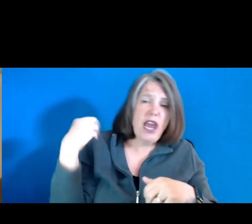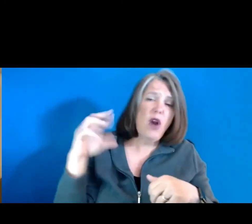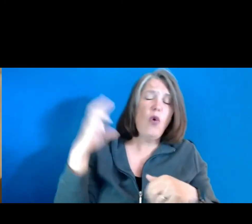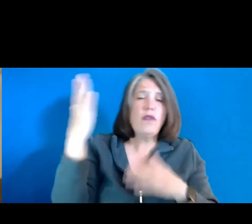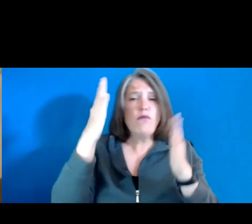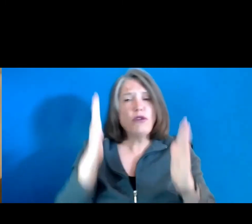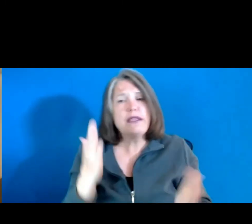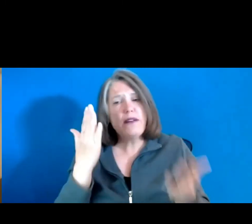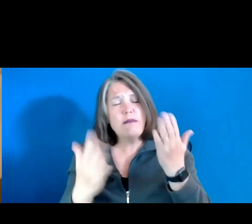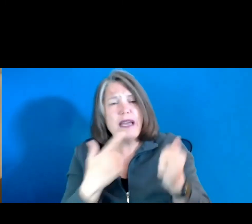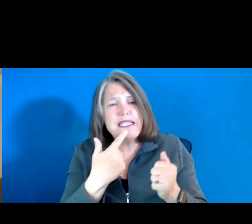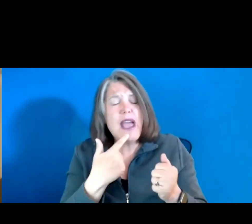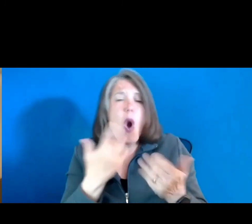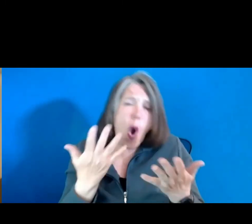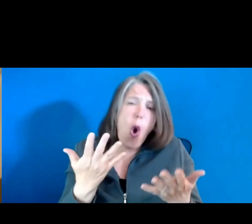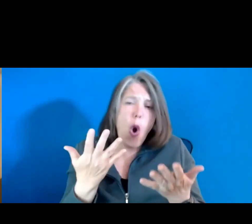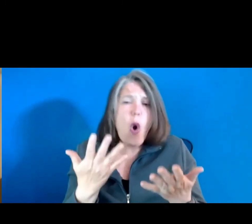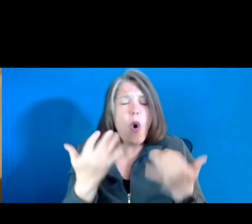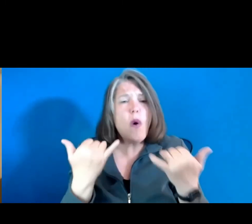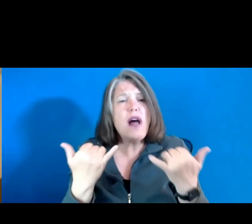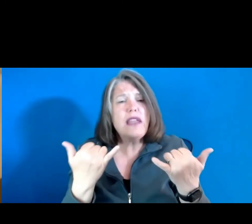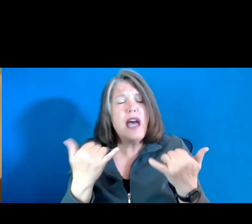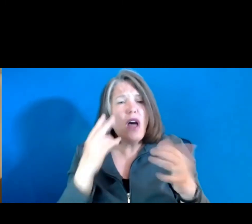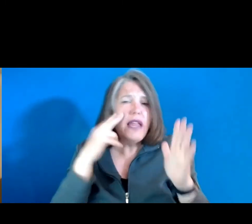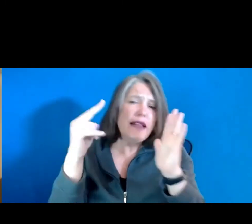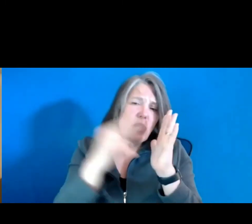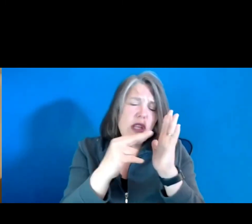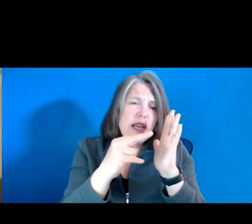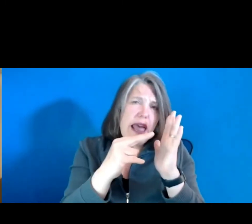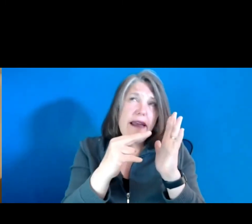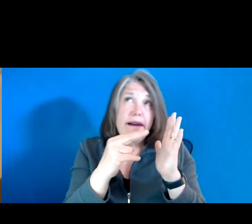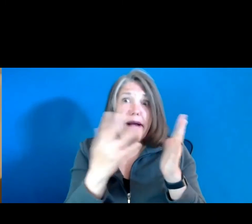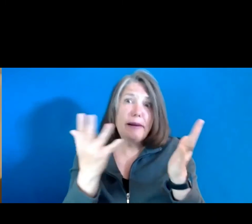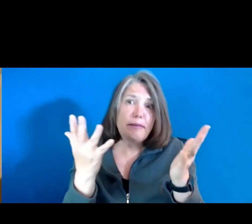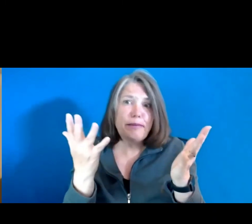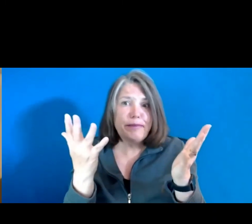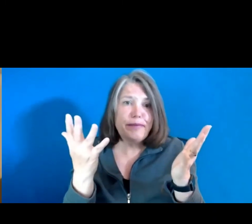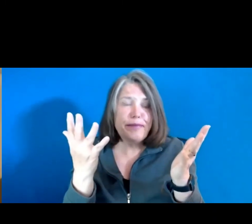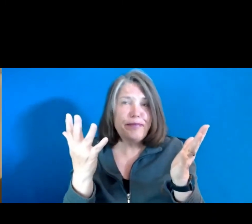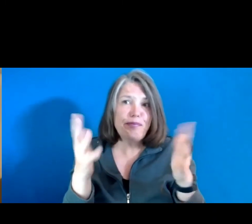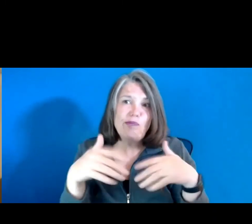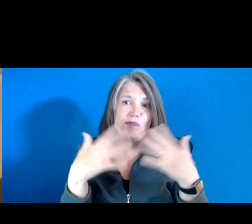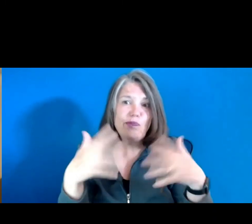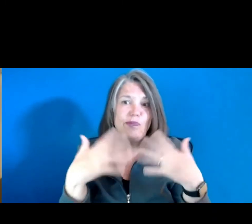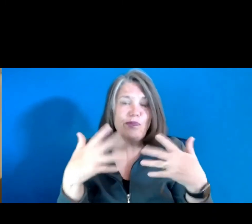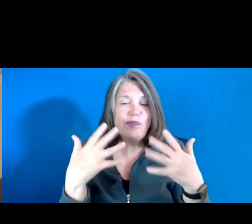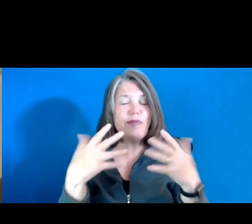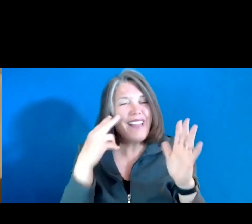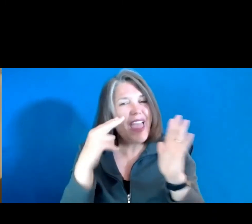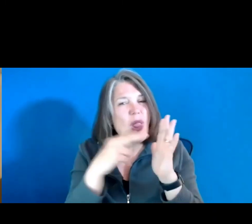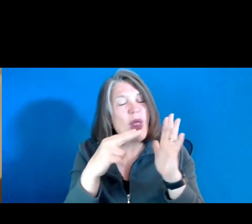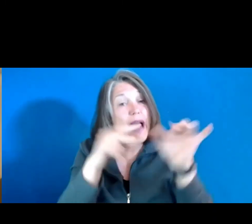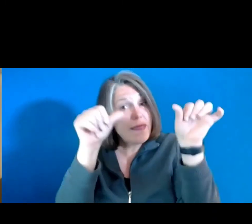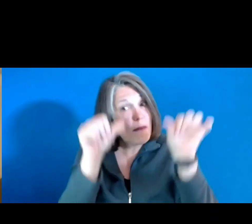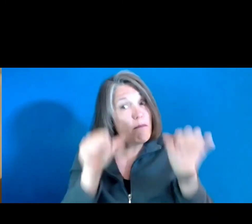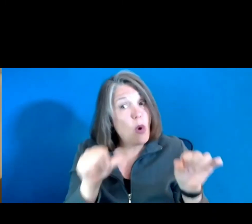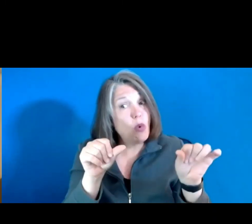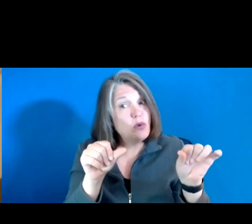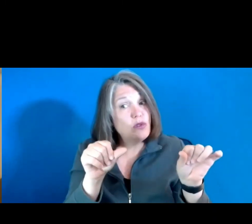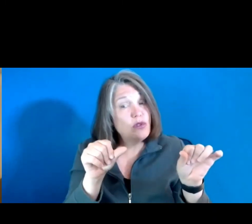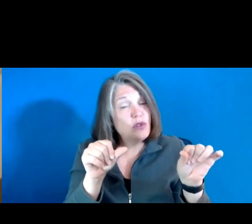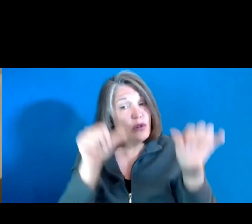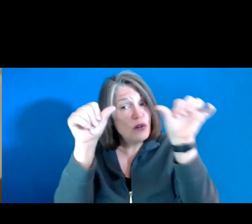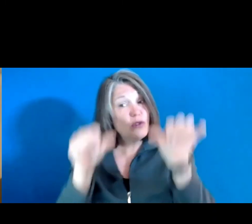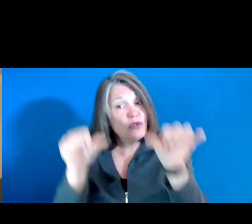say, okay, well, let's have a look, a look at the posters that we